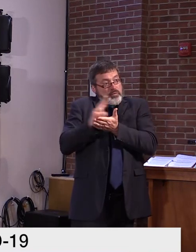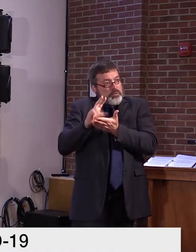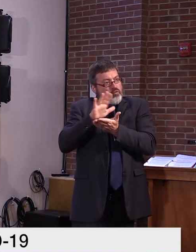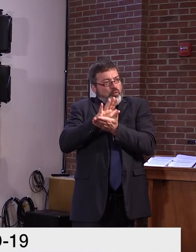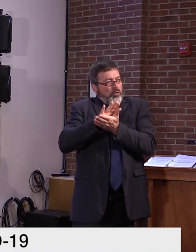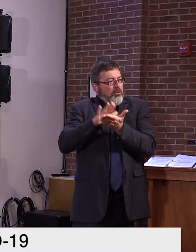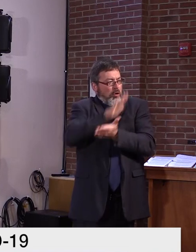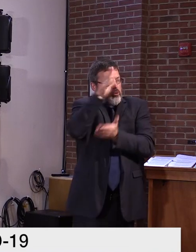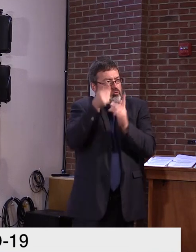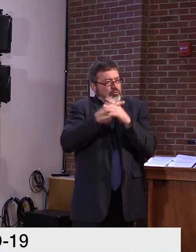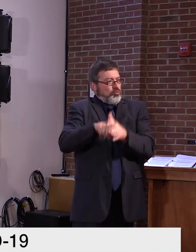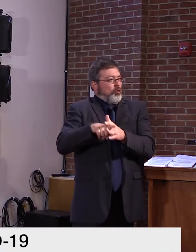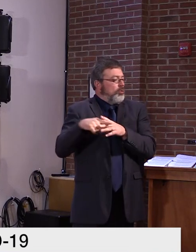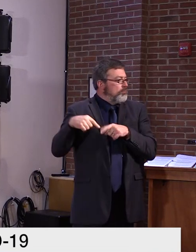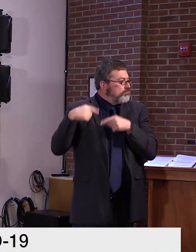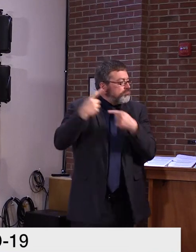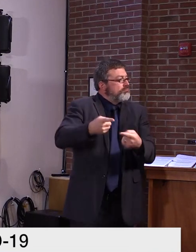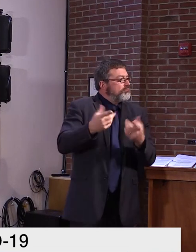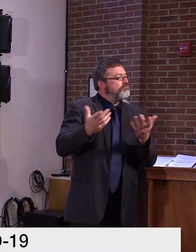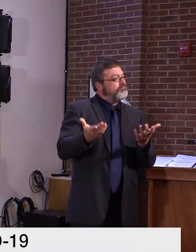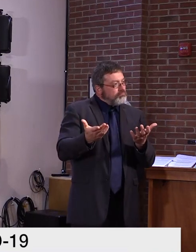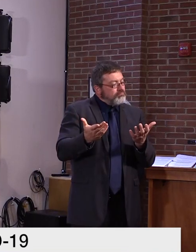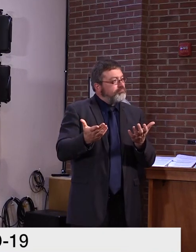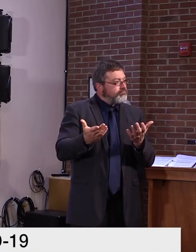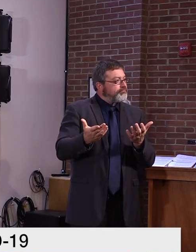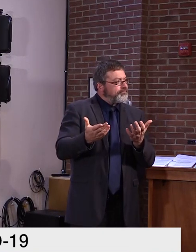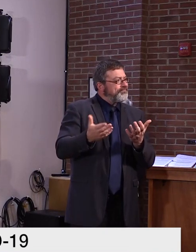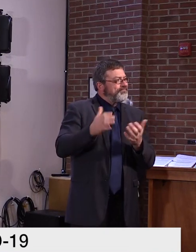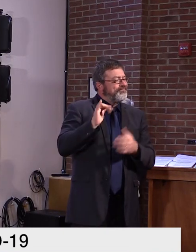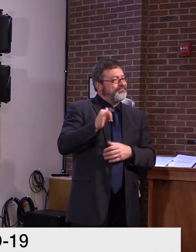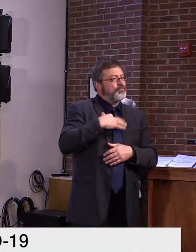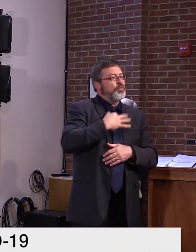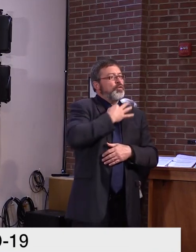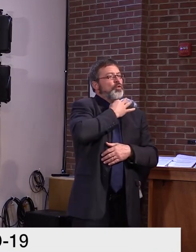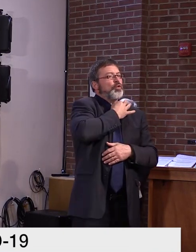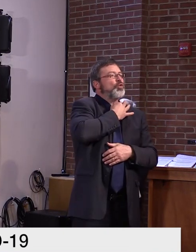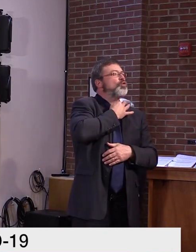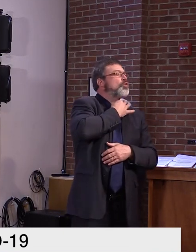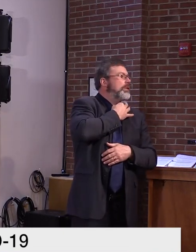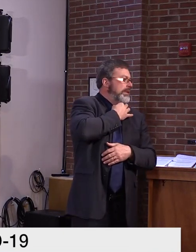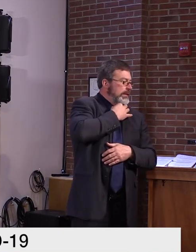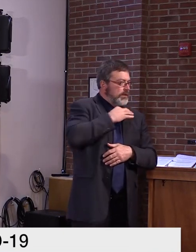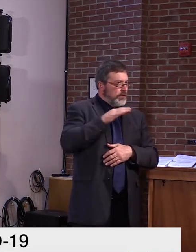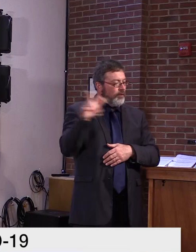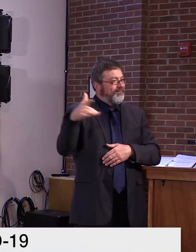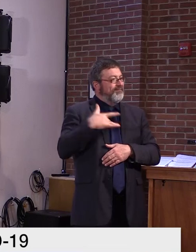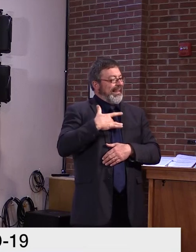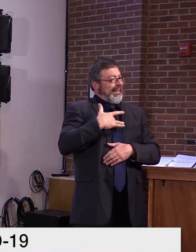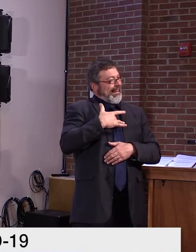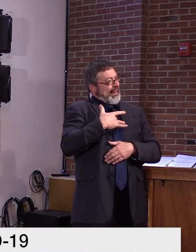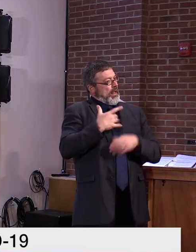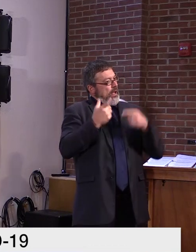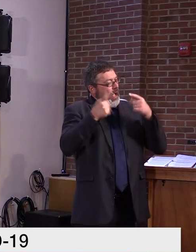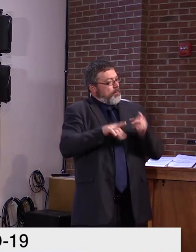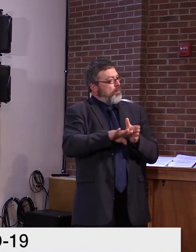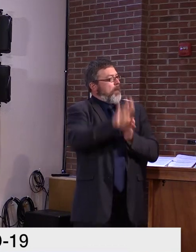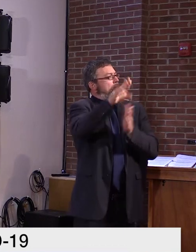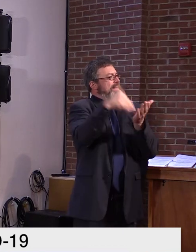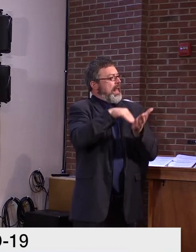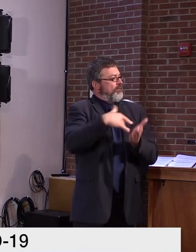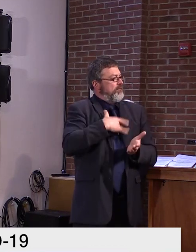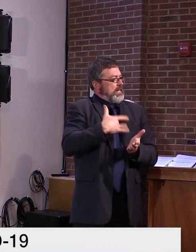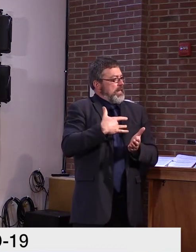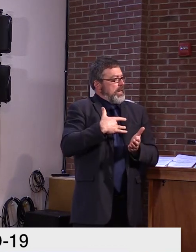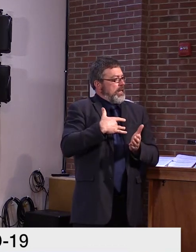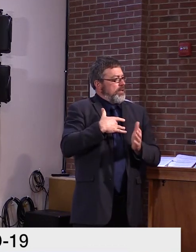data be low, when will we see the next, uh, hospitality state of terms? Yeah, again, uh, you don't want to give it a couple weeks. Um, I think, uh, if